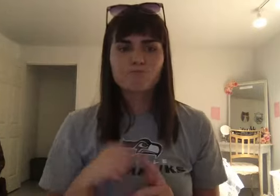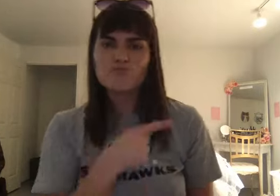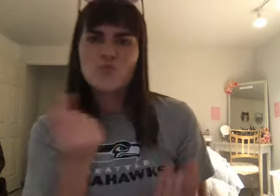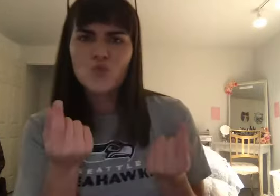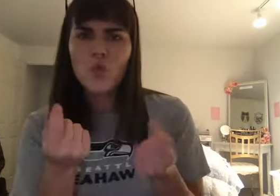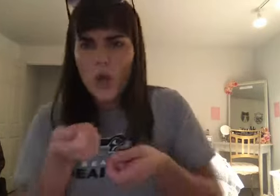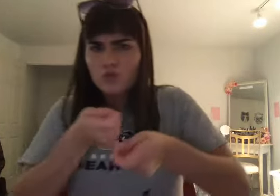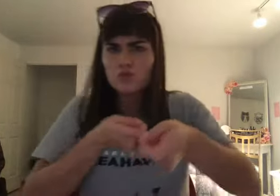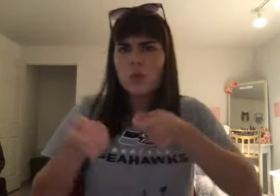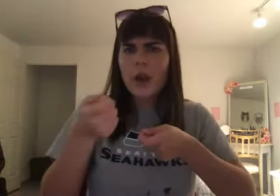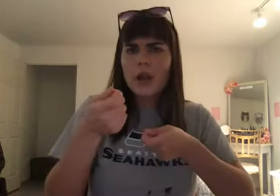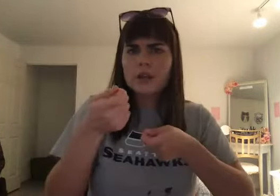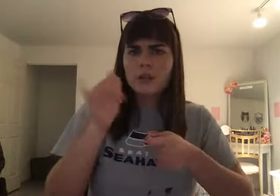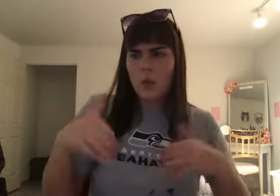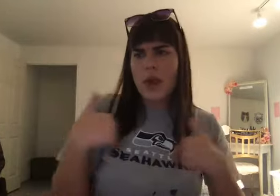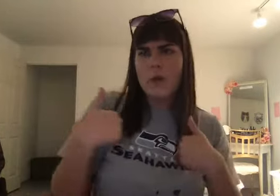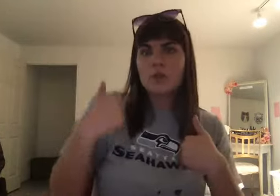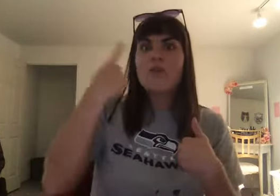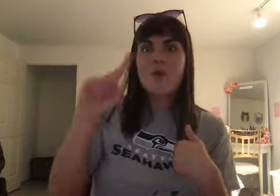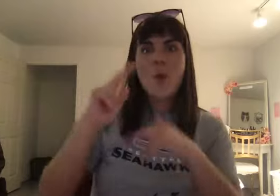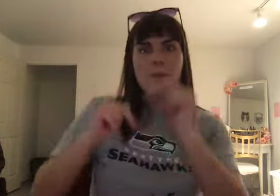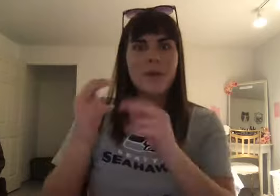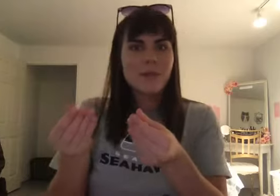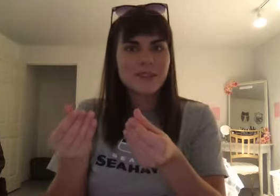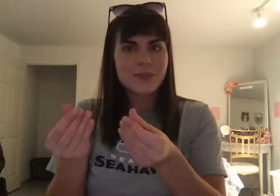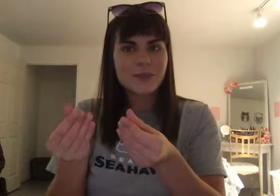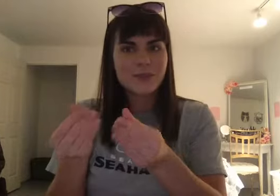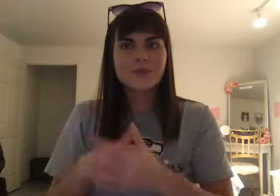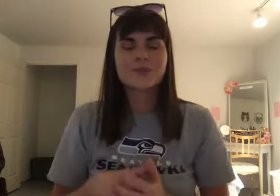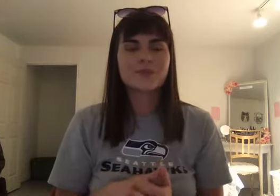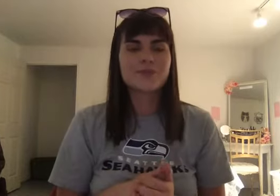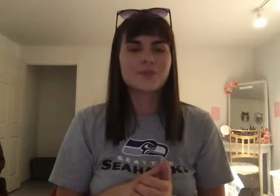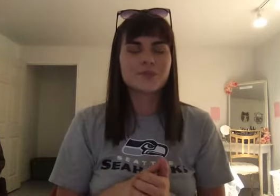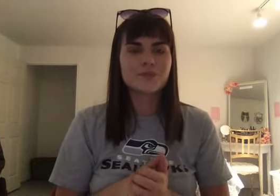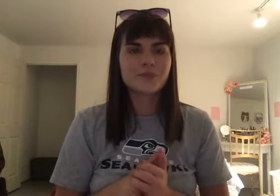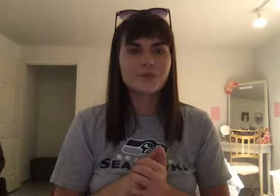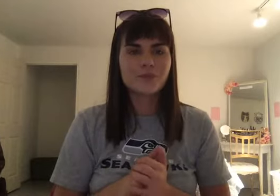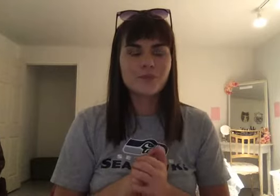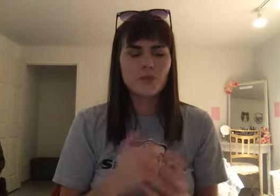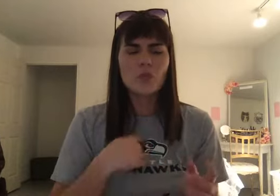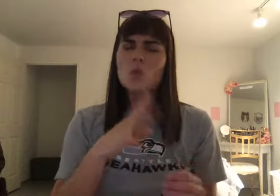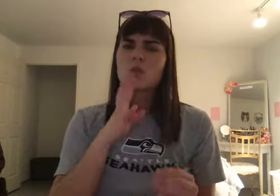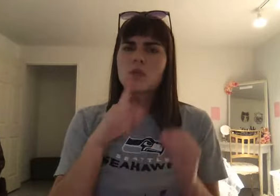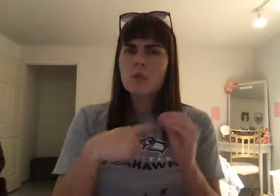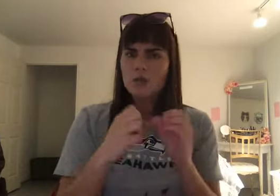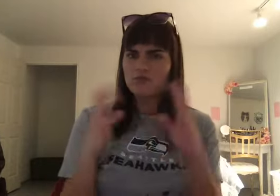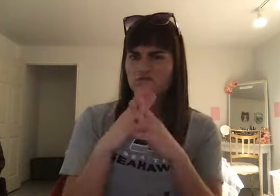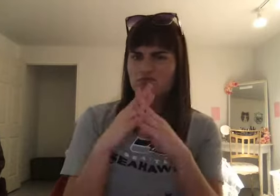for those building materials that they needed. Now, when we're talking about civilizations, the Sumerians in